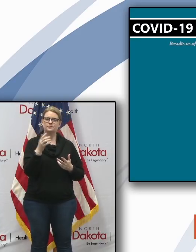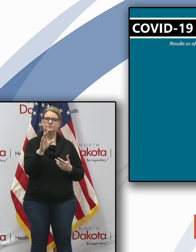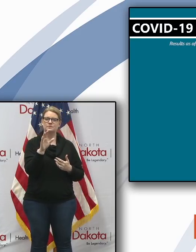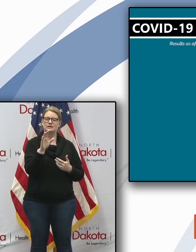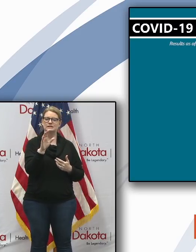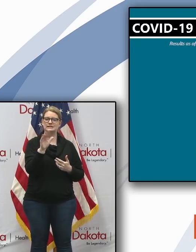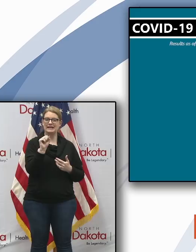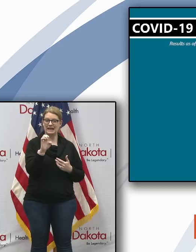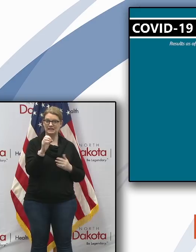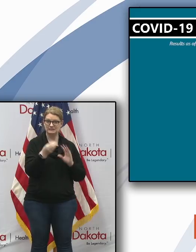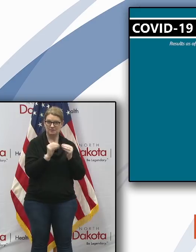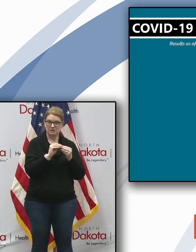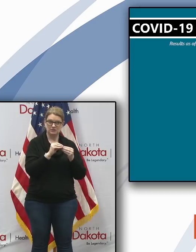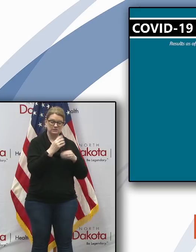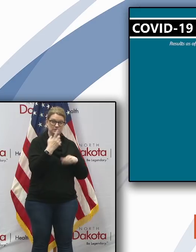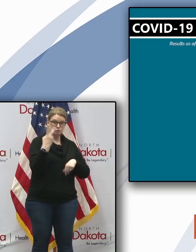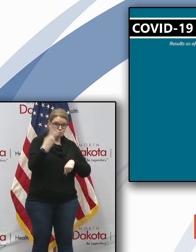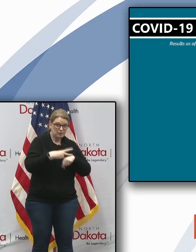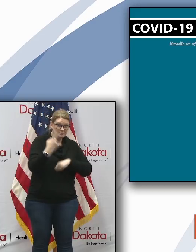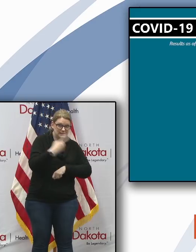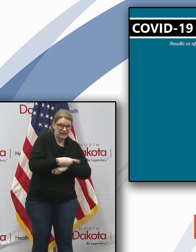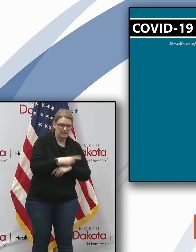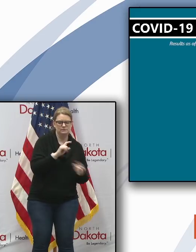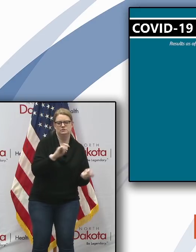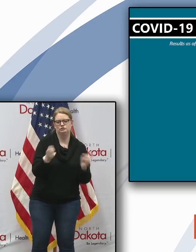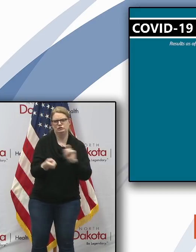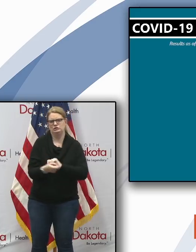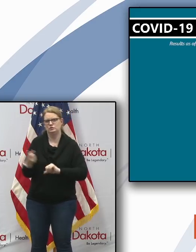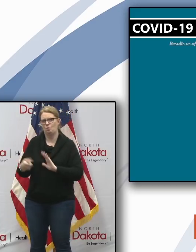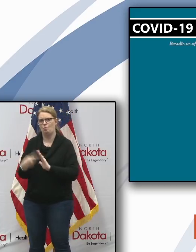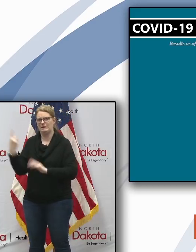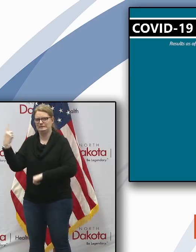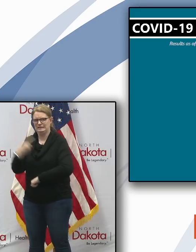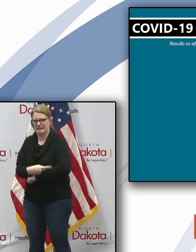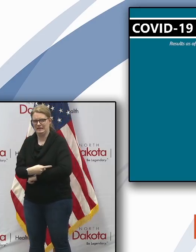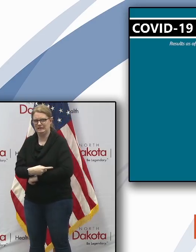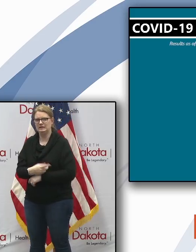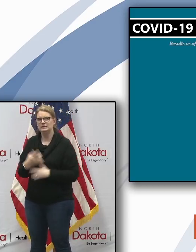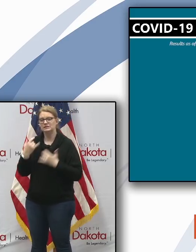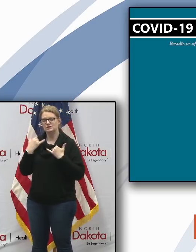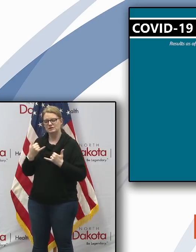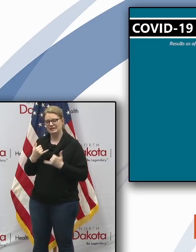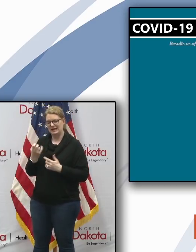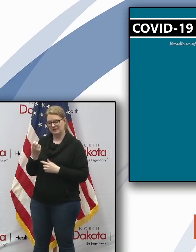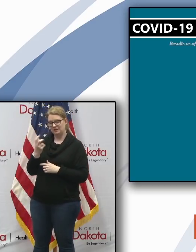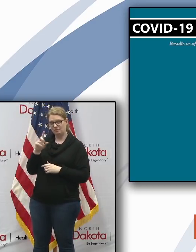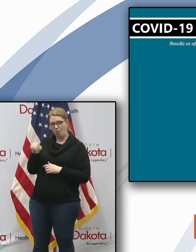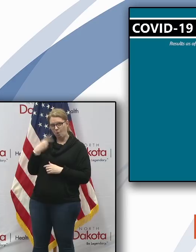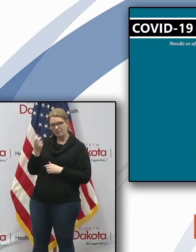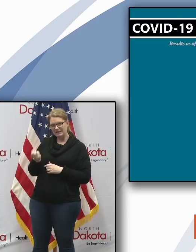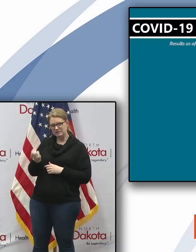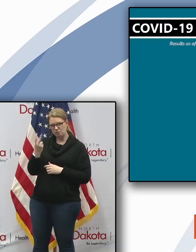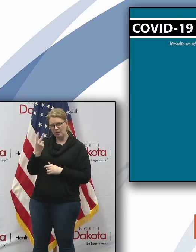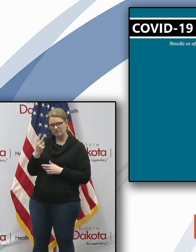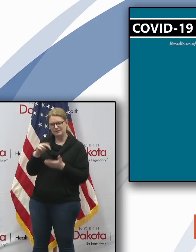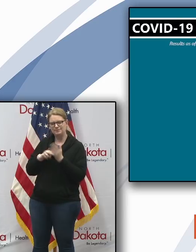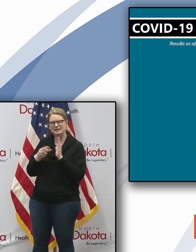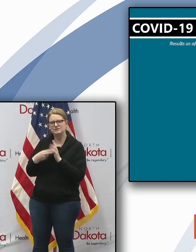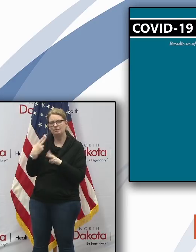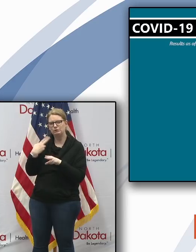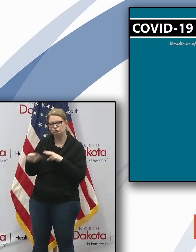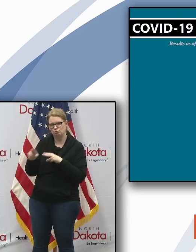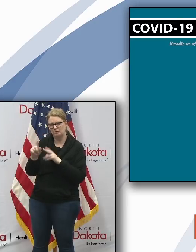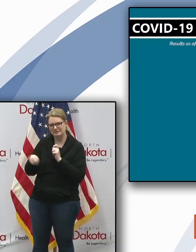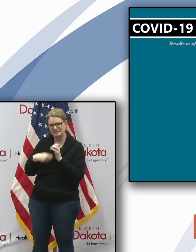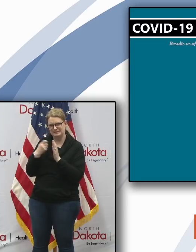data twice a day to once a day and so this today's reporting of 12 only is from a very short period